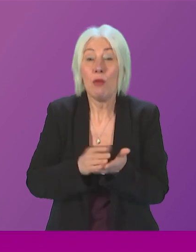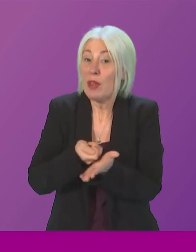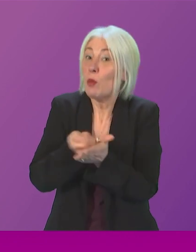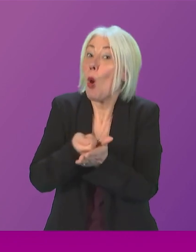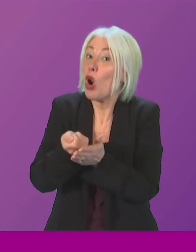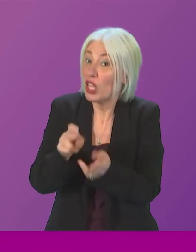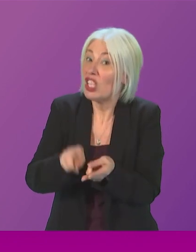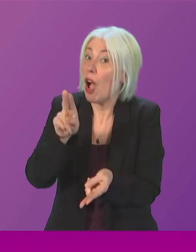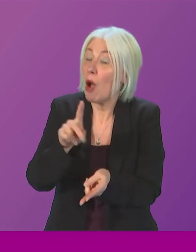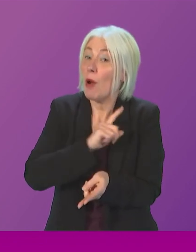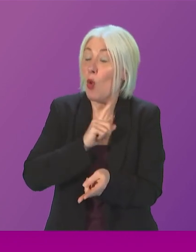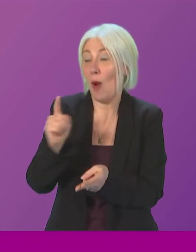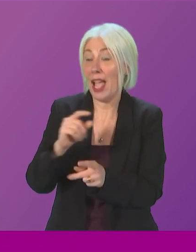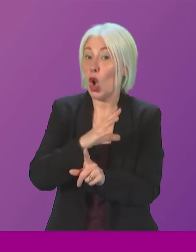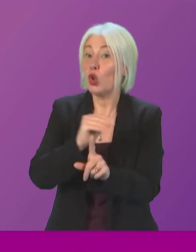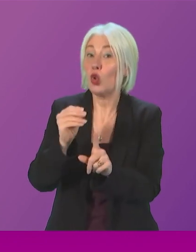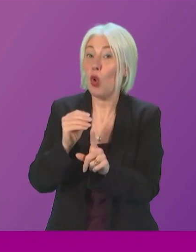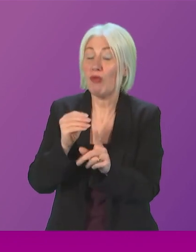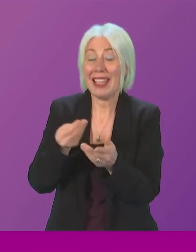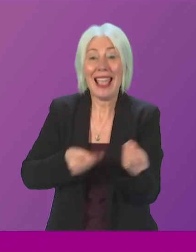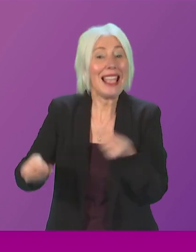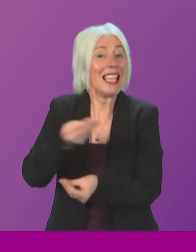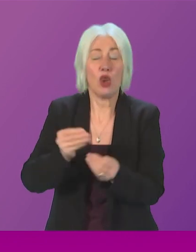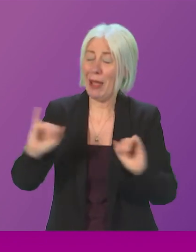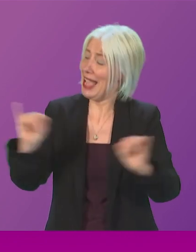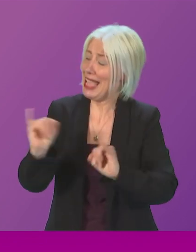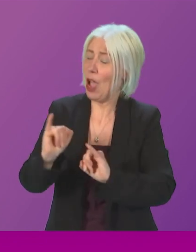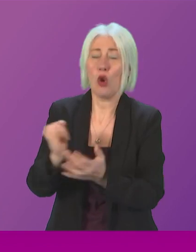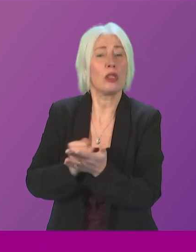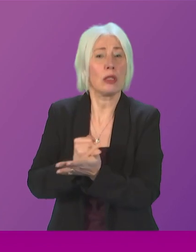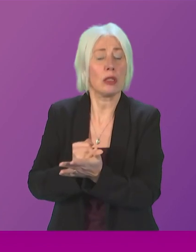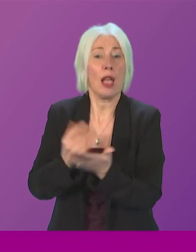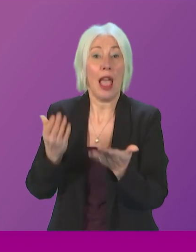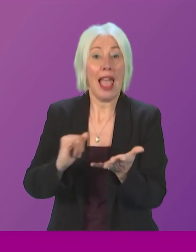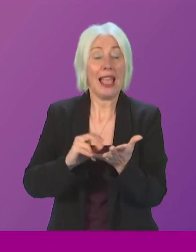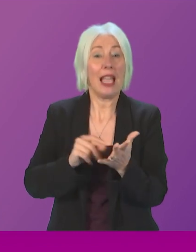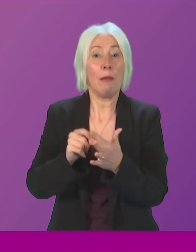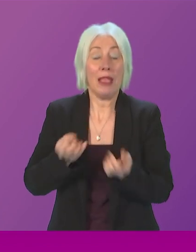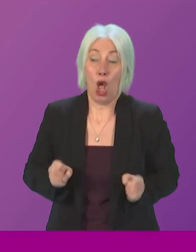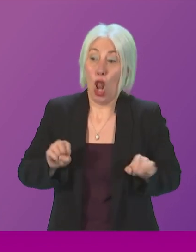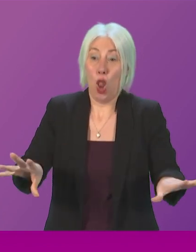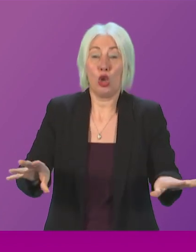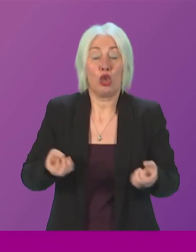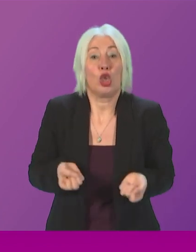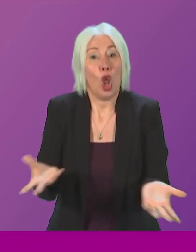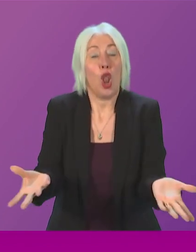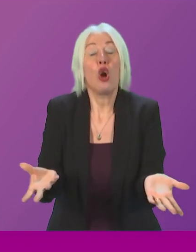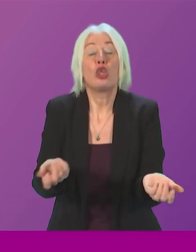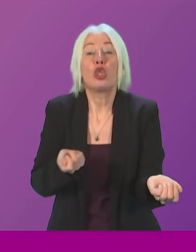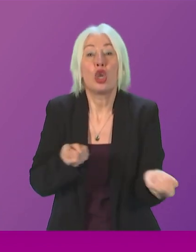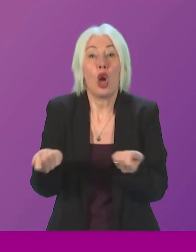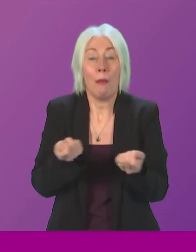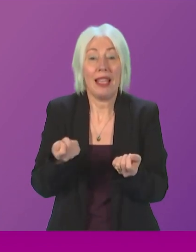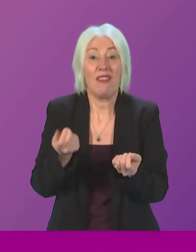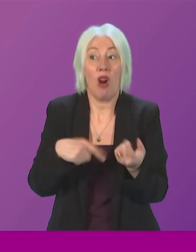all because of Tory economic chaos. This in the same week that the SNP launched their campaign for another Tory government.